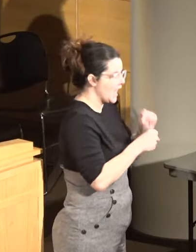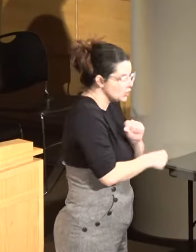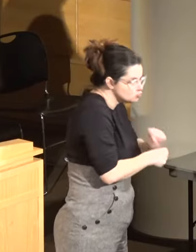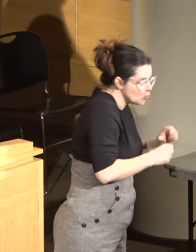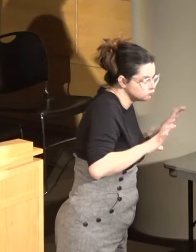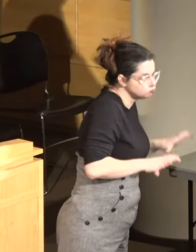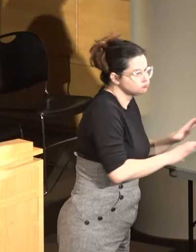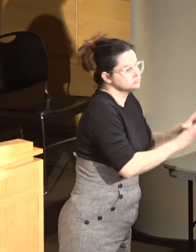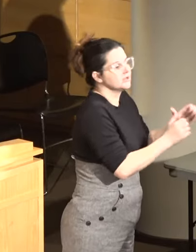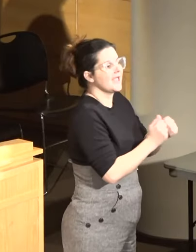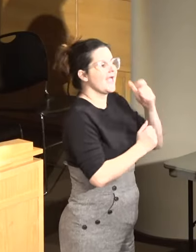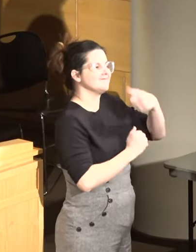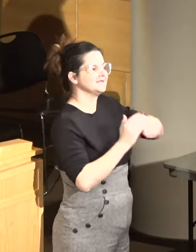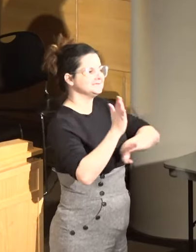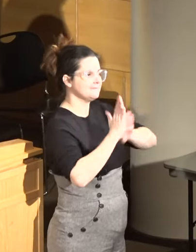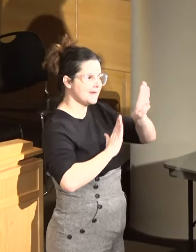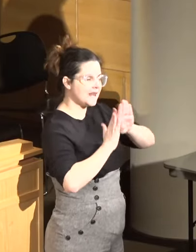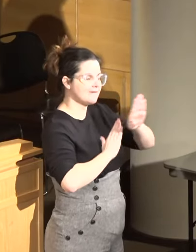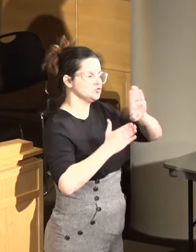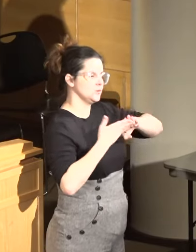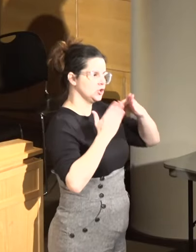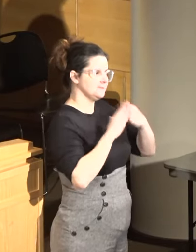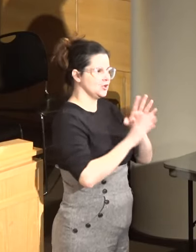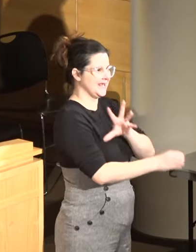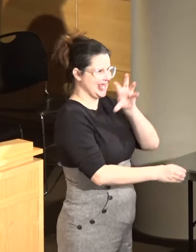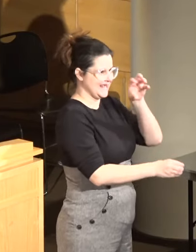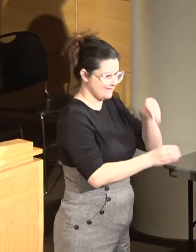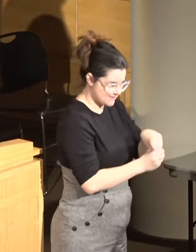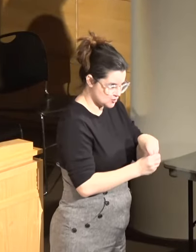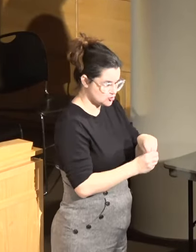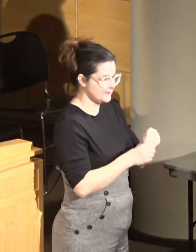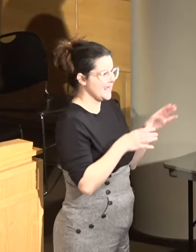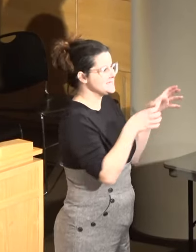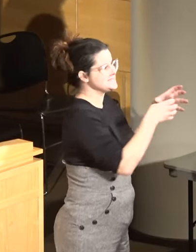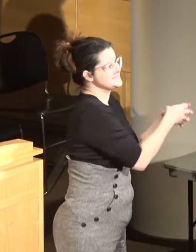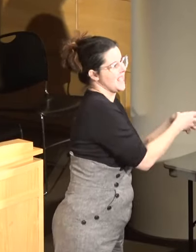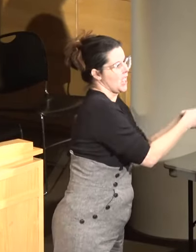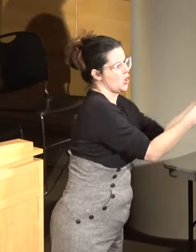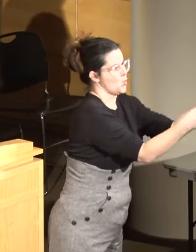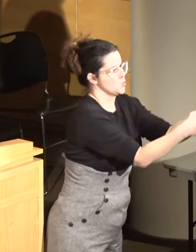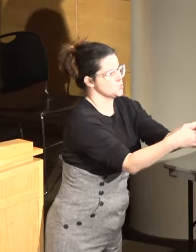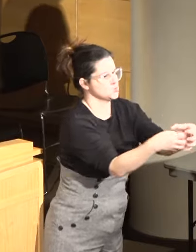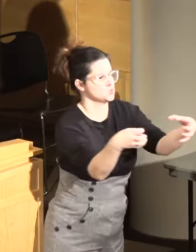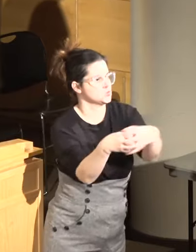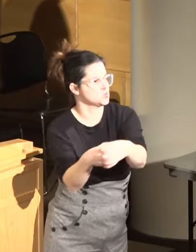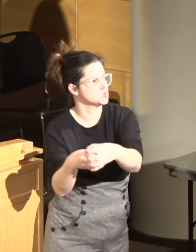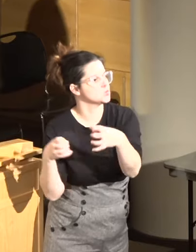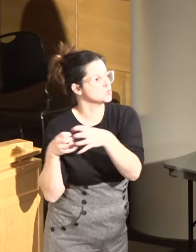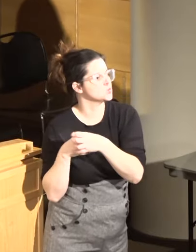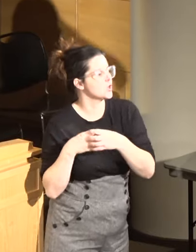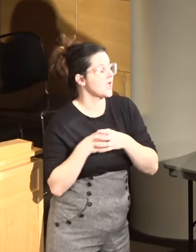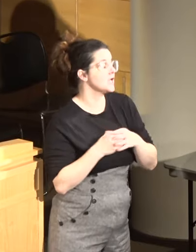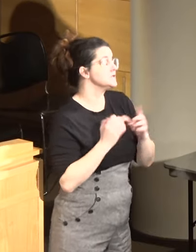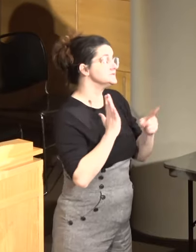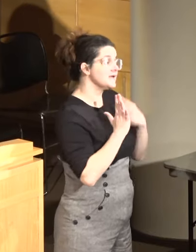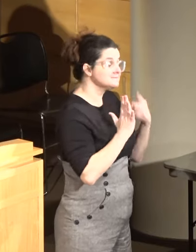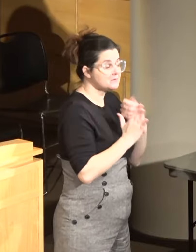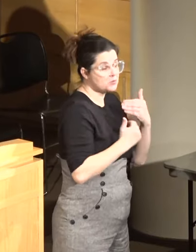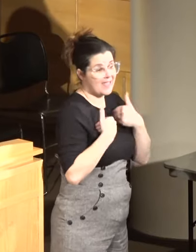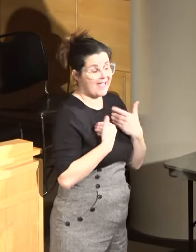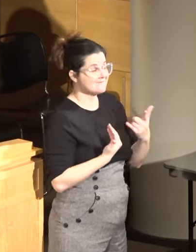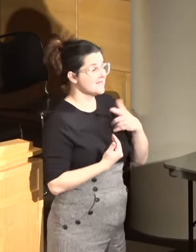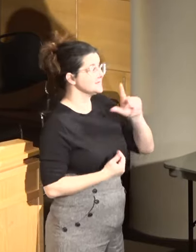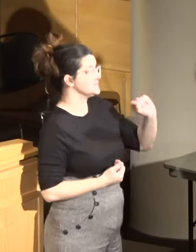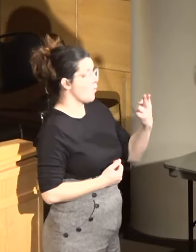developed with community engagement in silence, right? And so sometimes you might have a